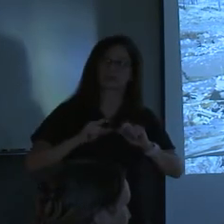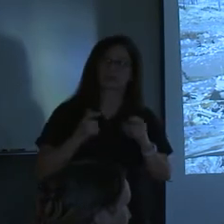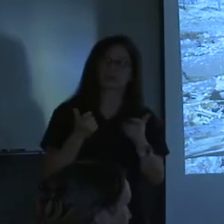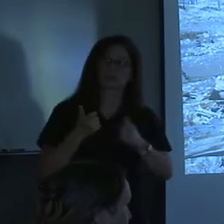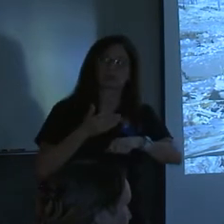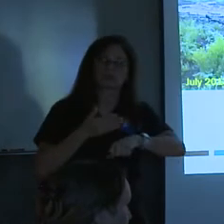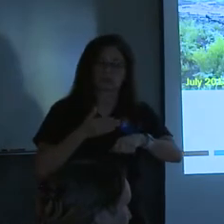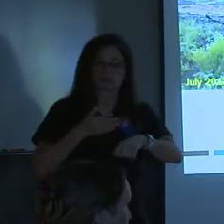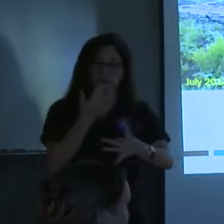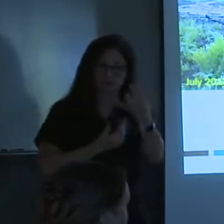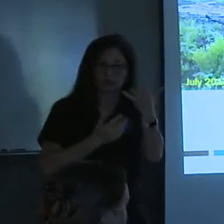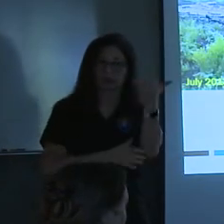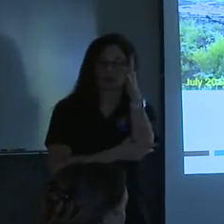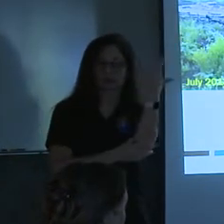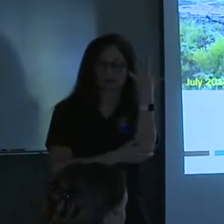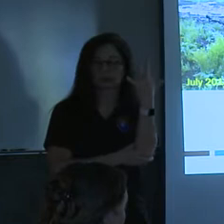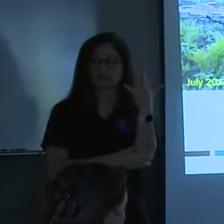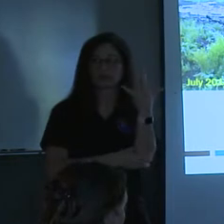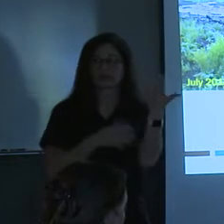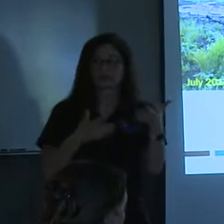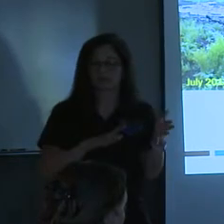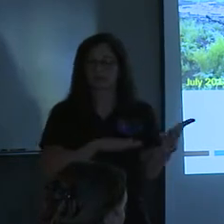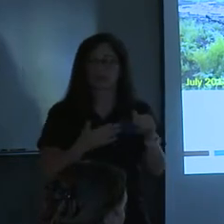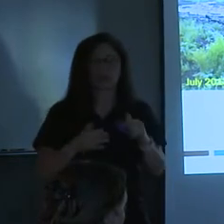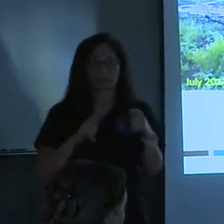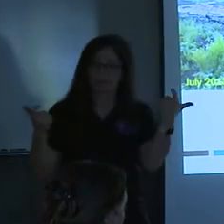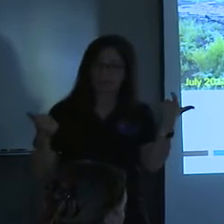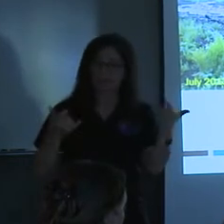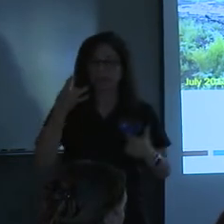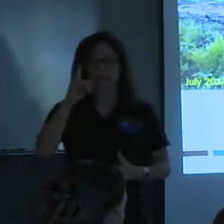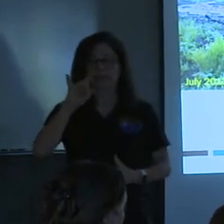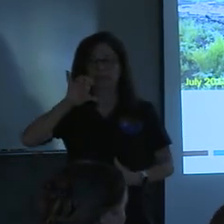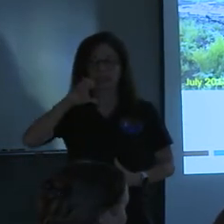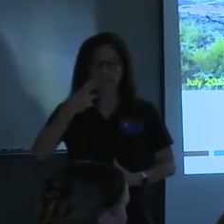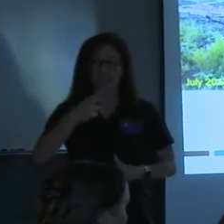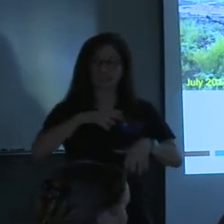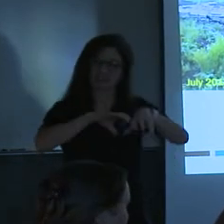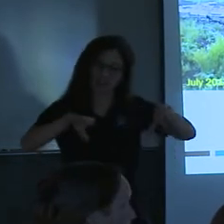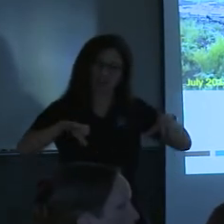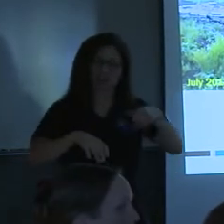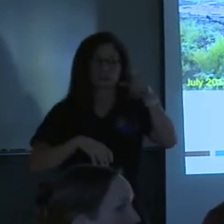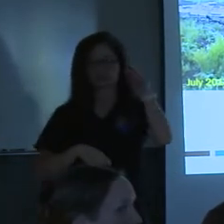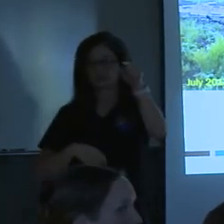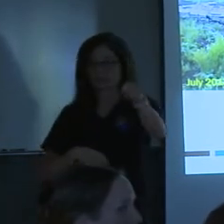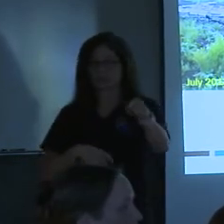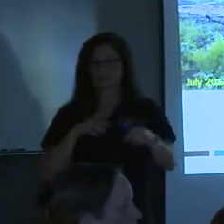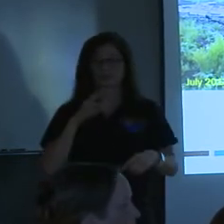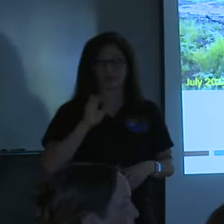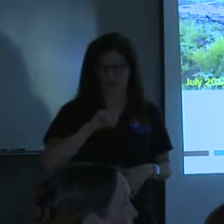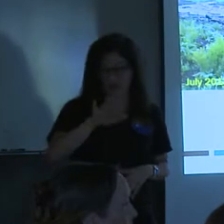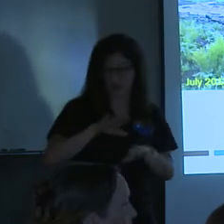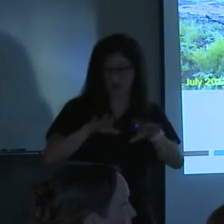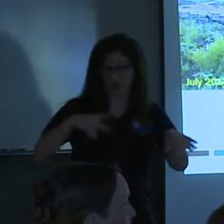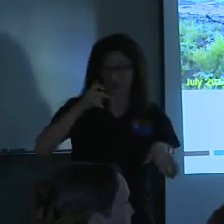20 foot long pieces, 18 inches of diamond wood. That was your swimming pool that came